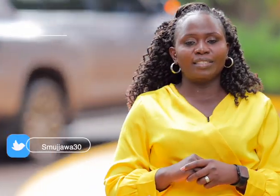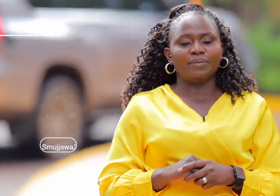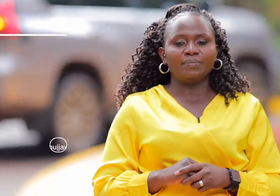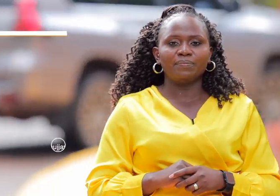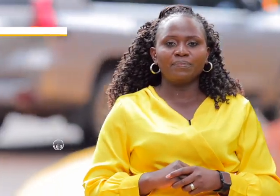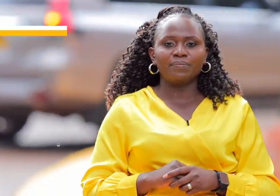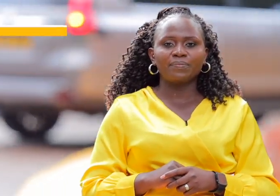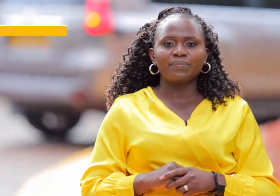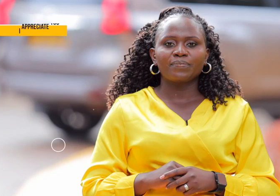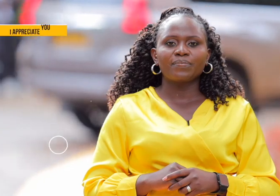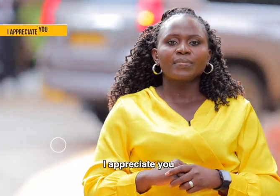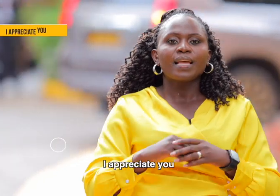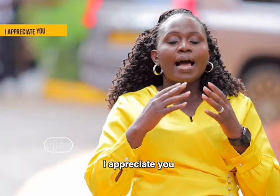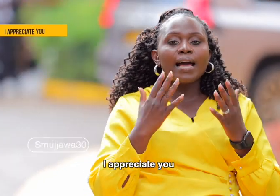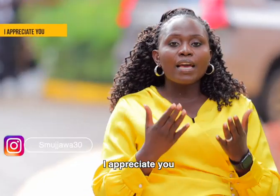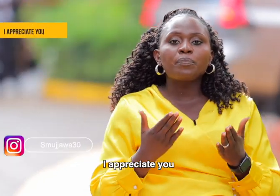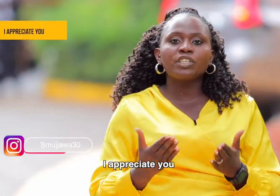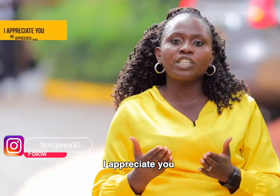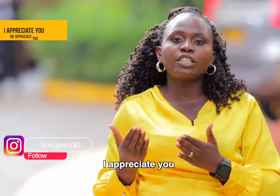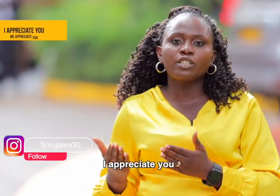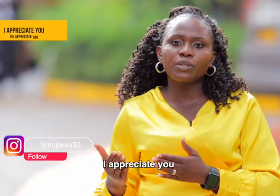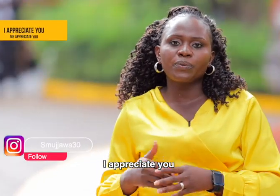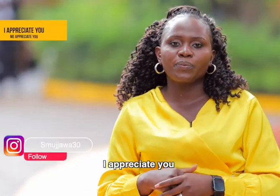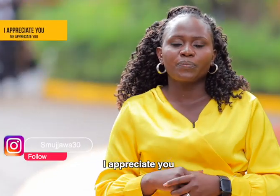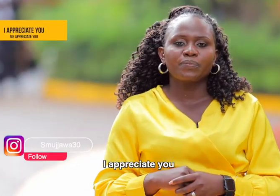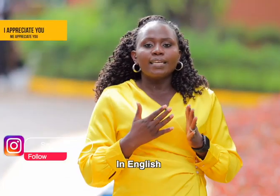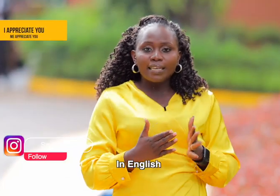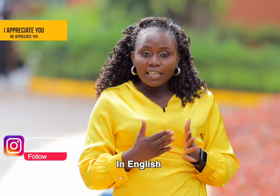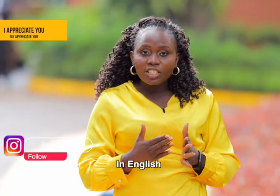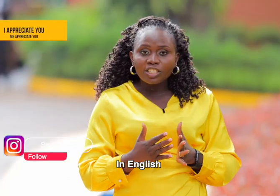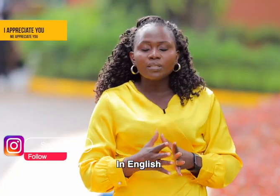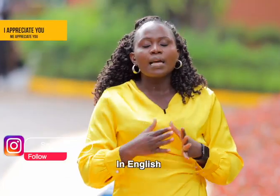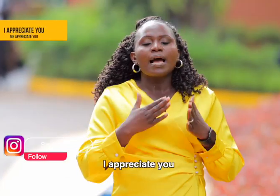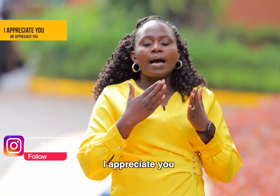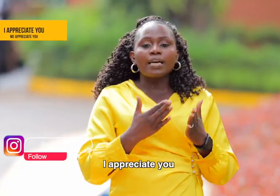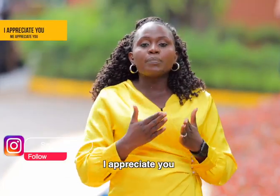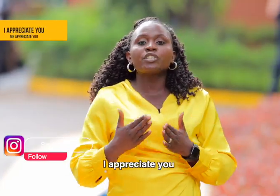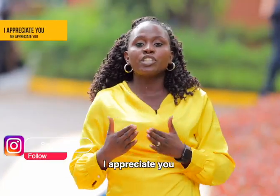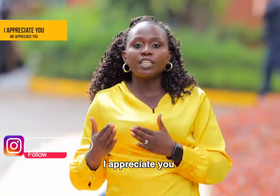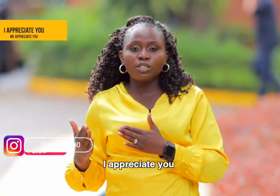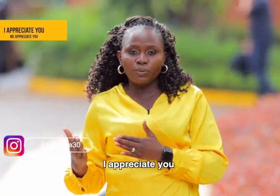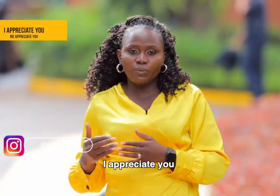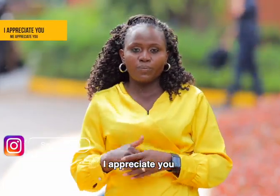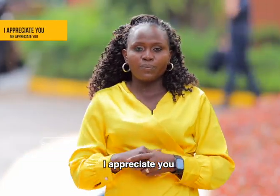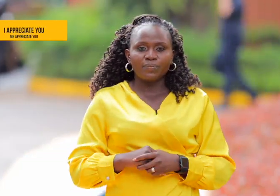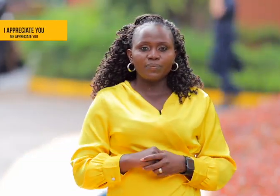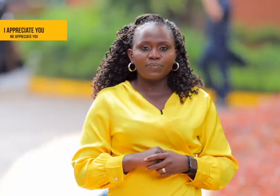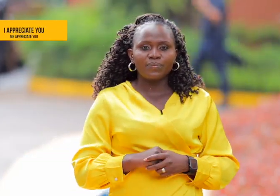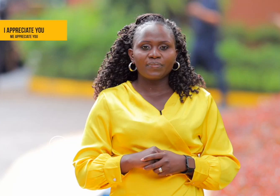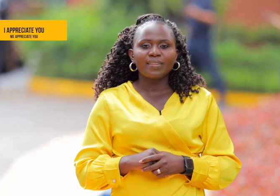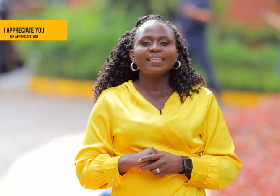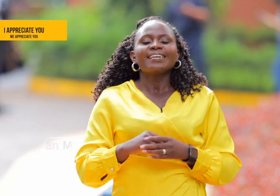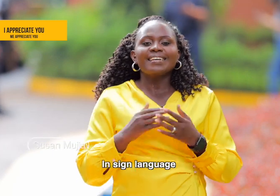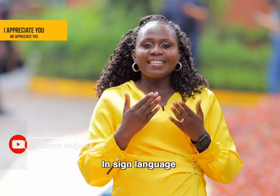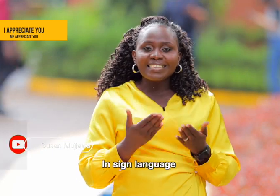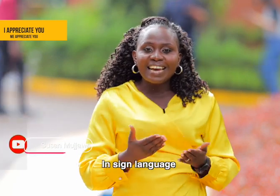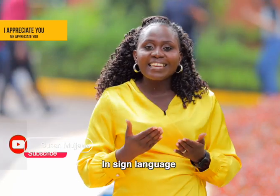I appreciate you in English I appreciate you in sign